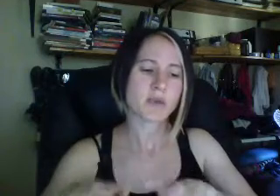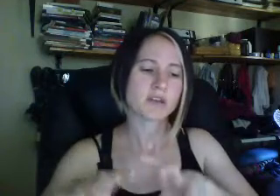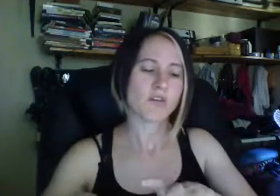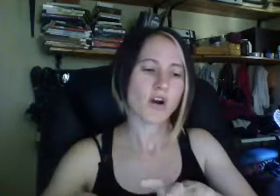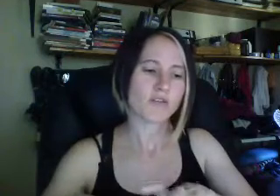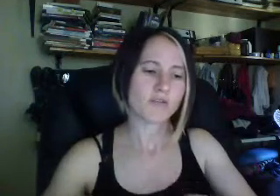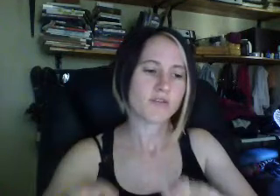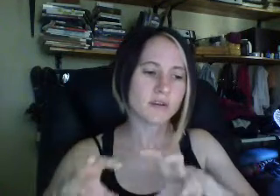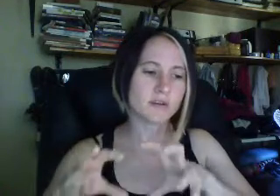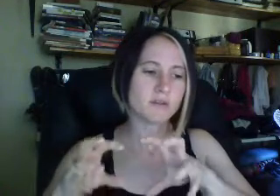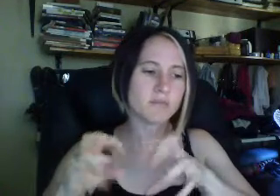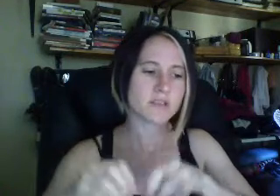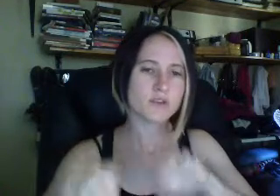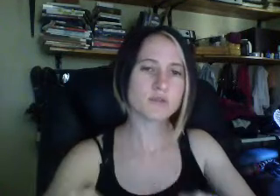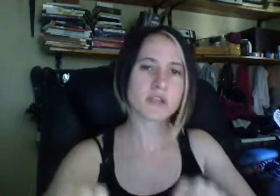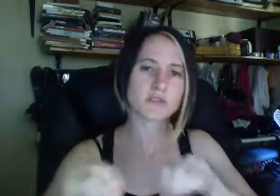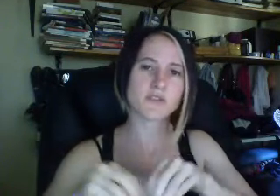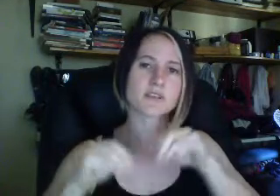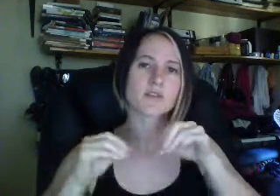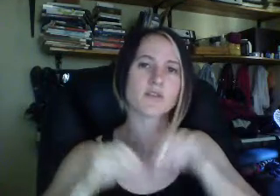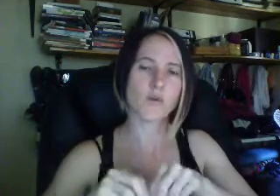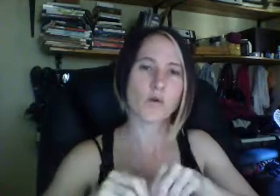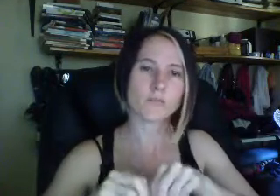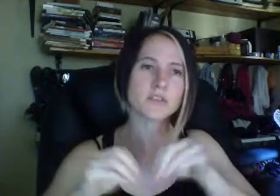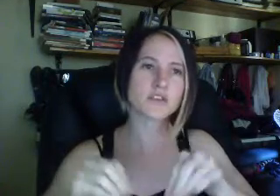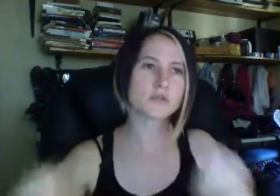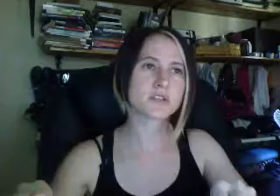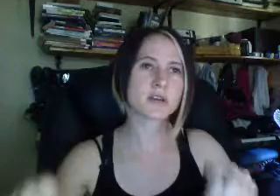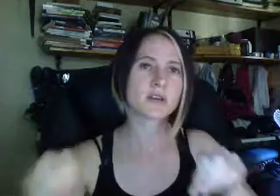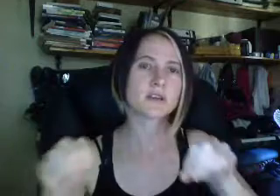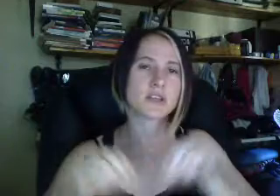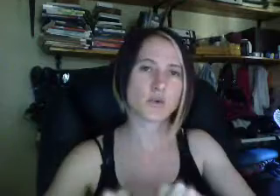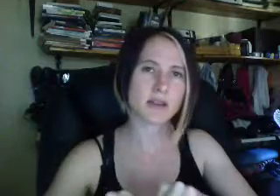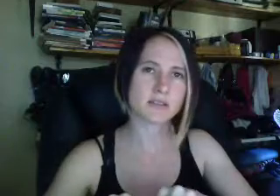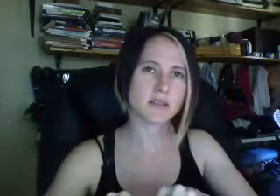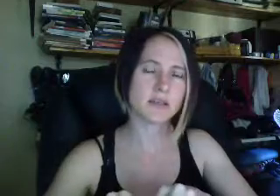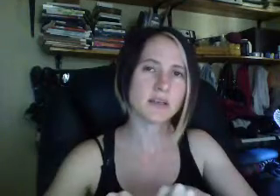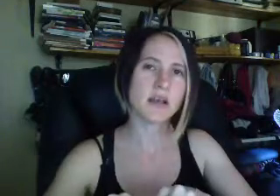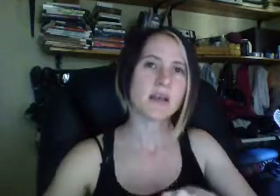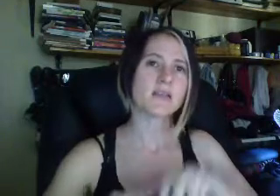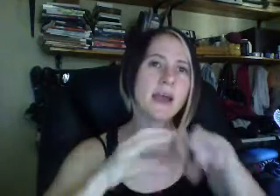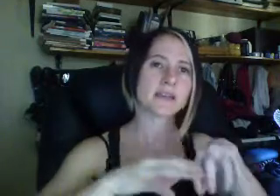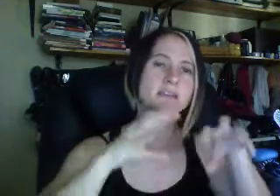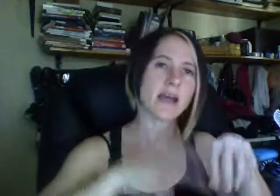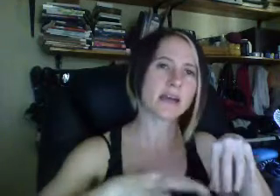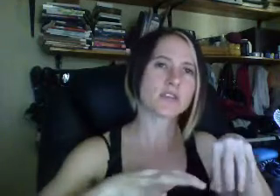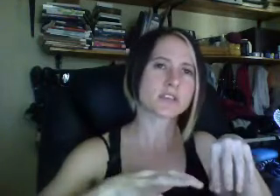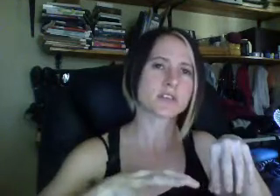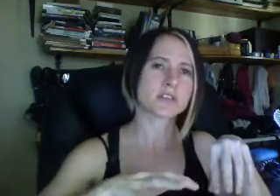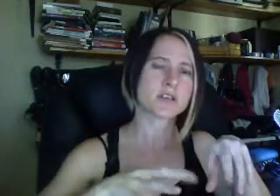perspective of misusing the physical form, misusing sexuality. The actors and actresses